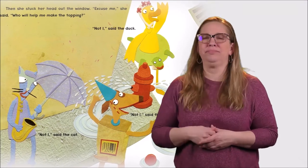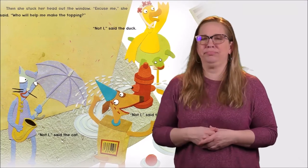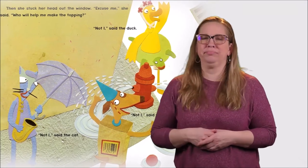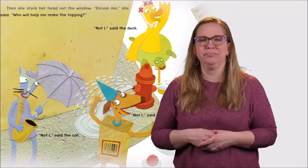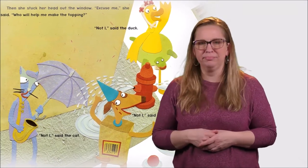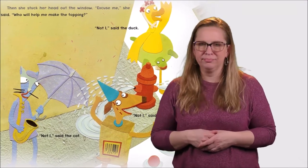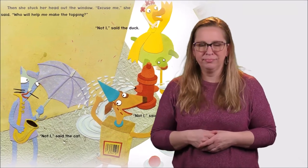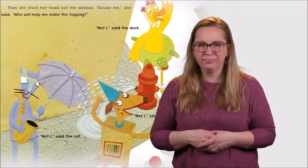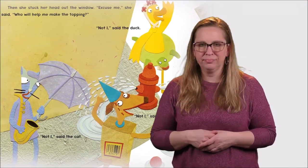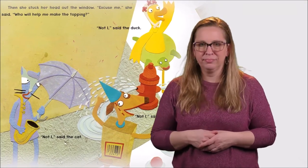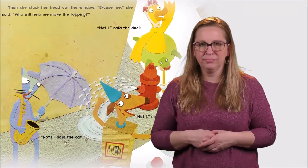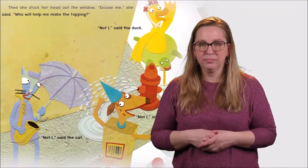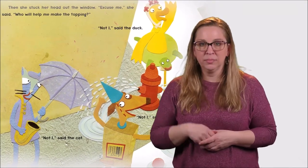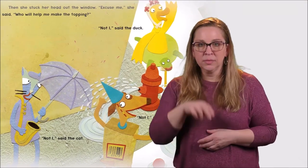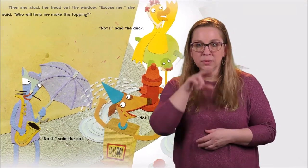Not I, said the cat.